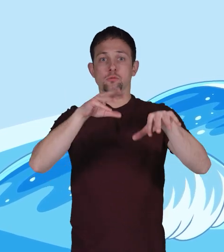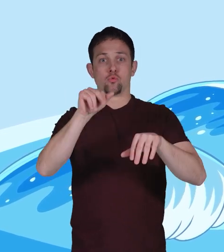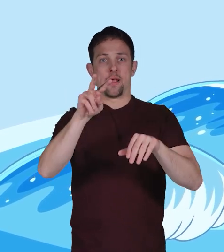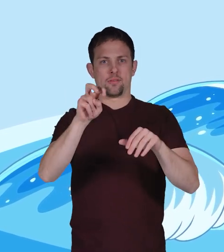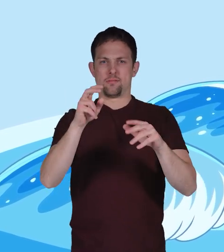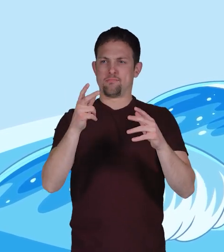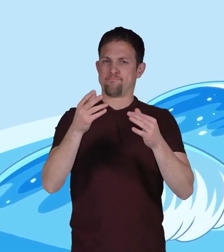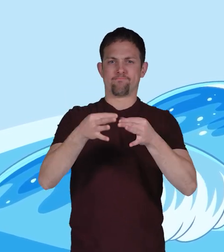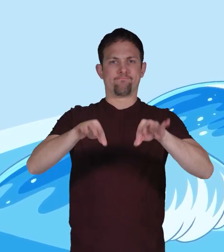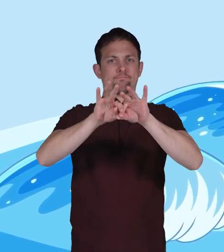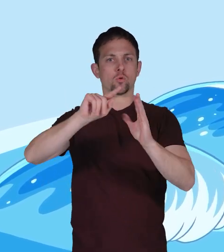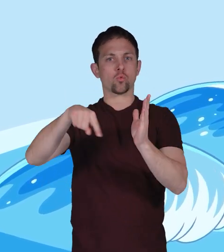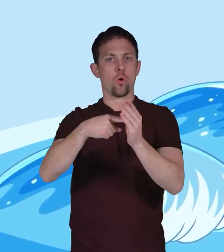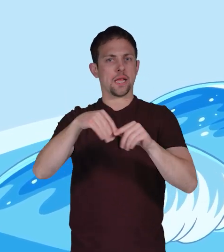essential role in the environment?